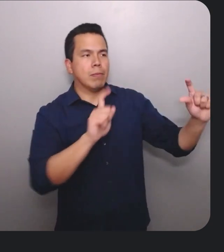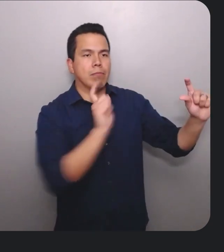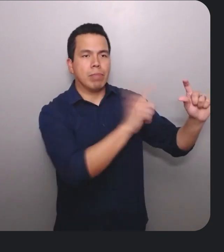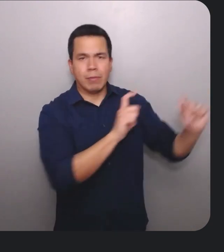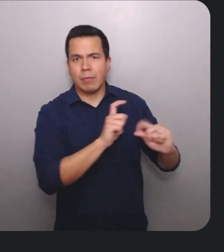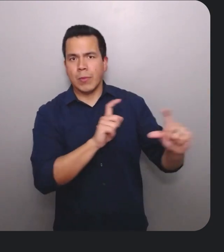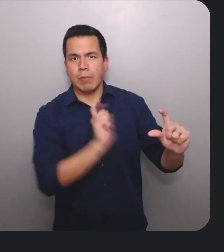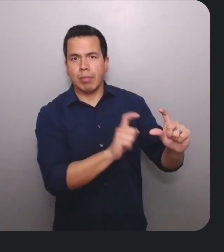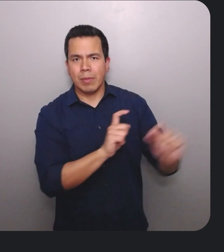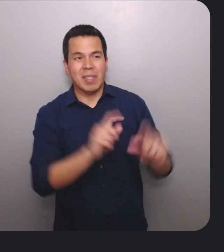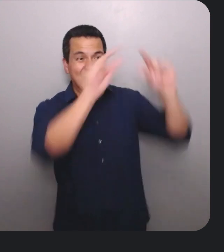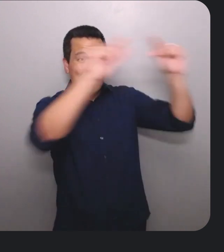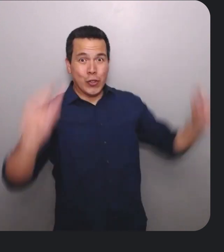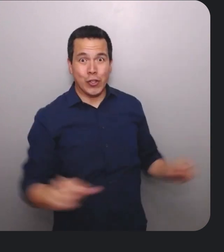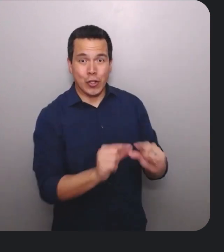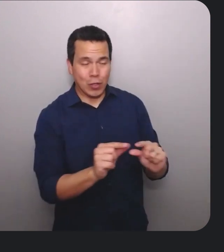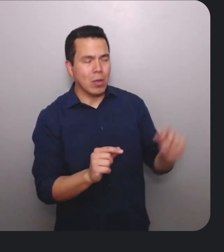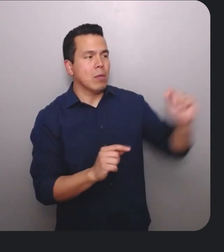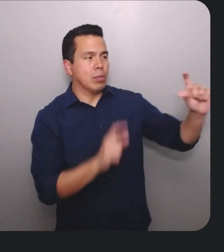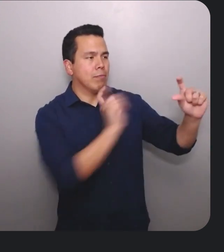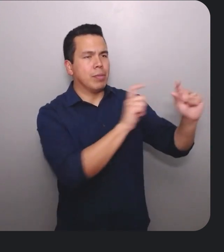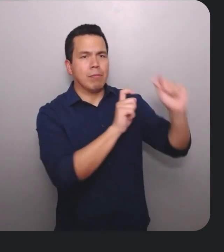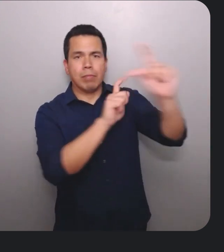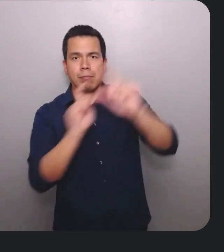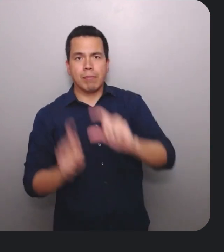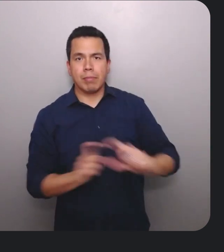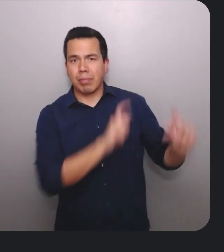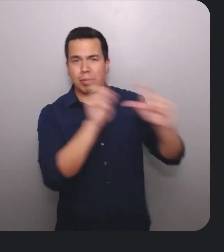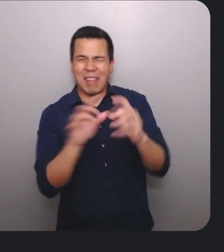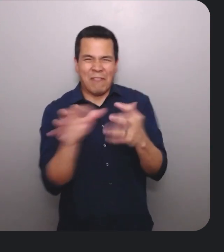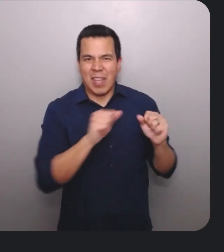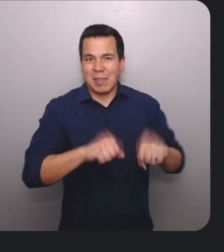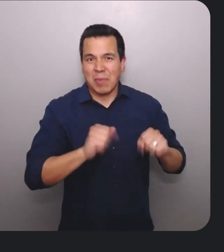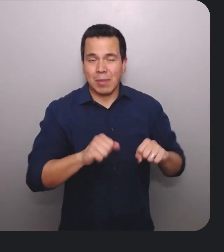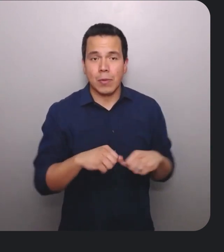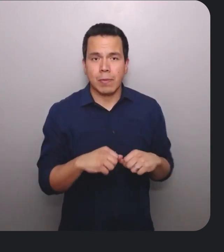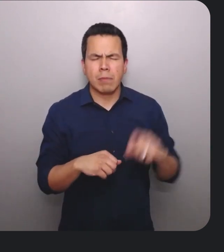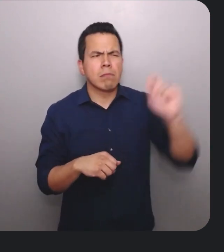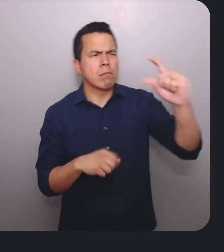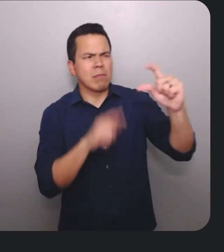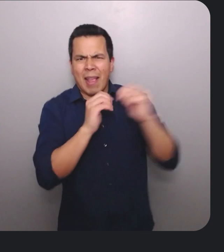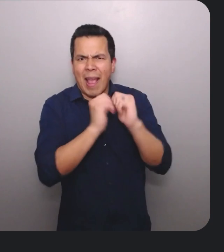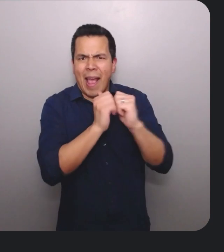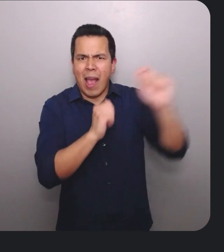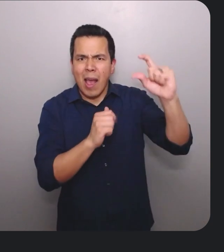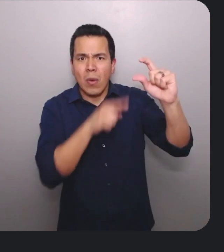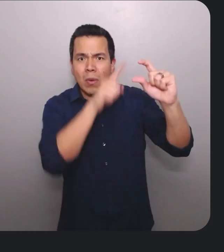The elements were placed in a circle so the participants' cursor which started in the middle of the screen was not closer to any element on the screen. How that element was